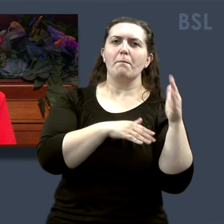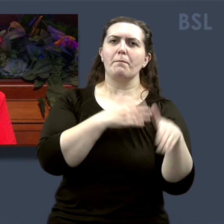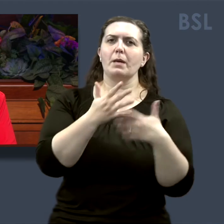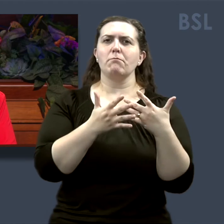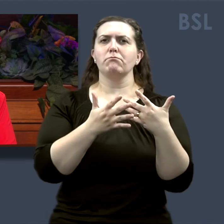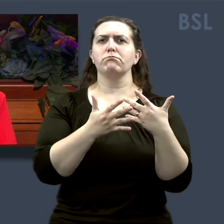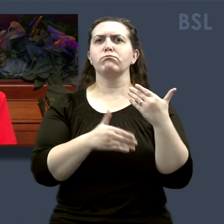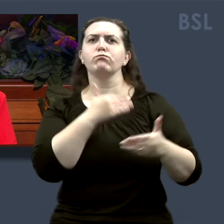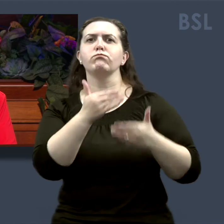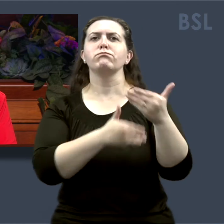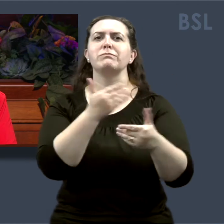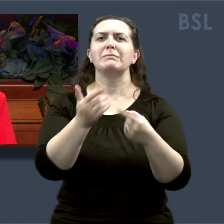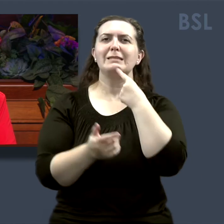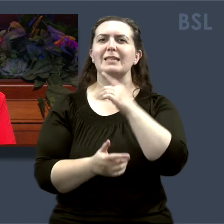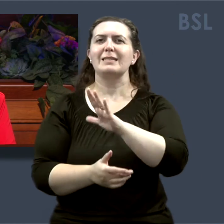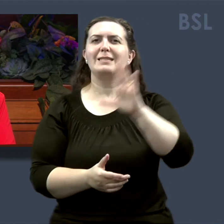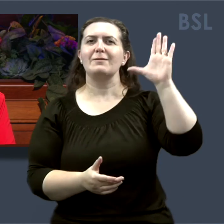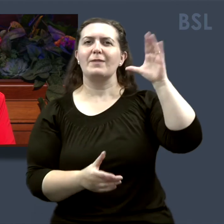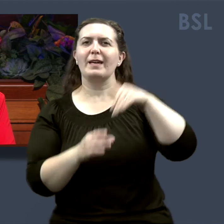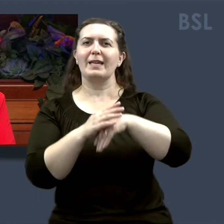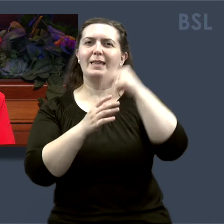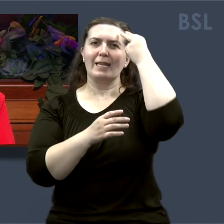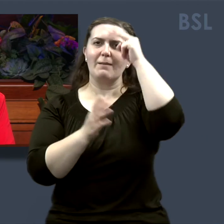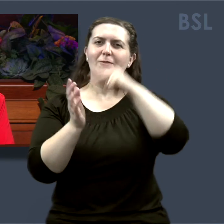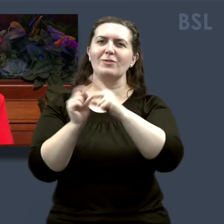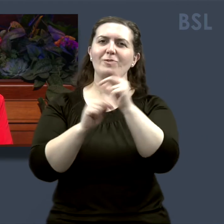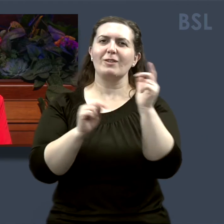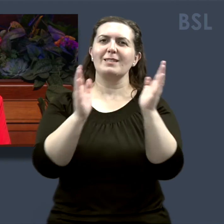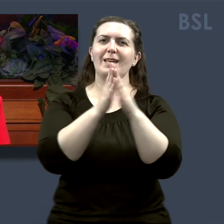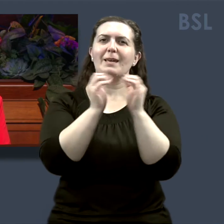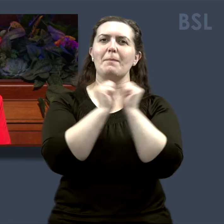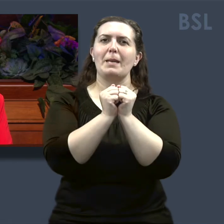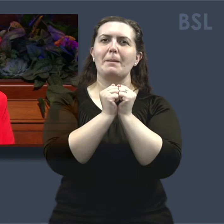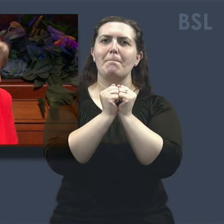Of this I so testify in the name of Jesus Christ. Amen. Amen.